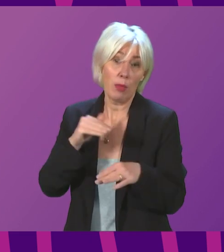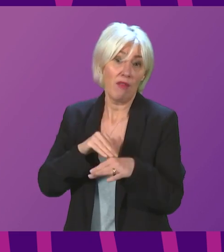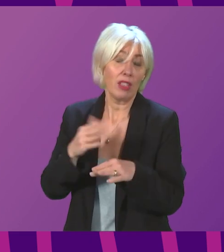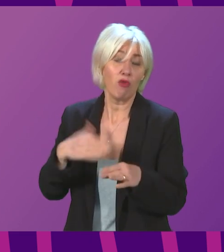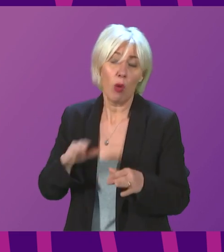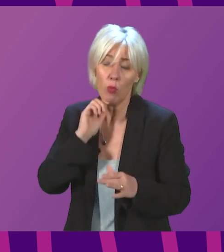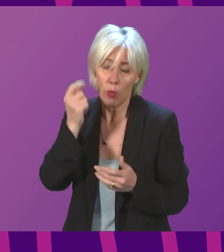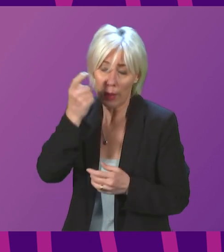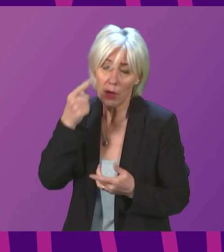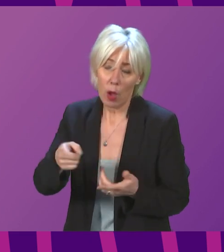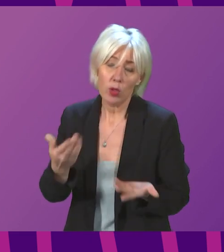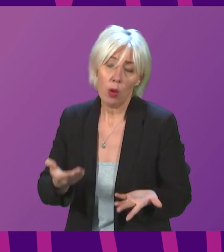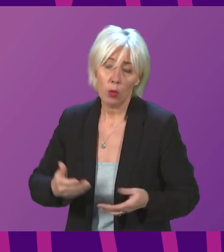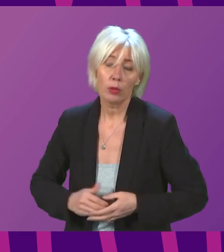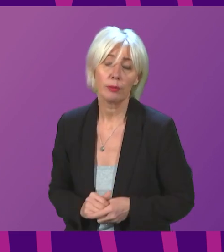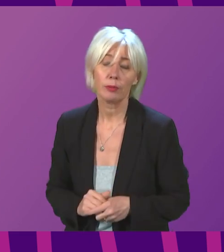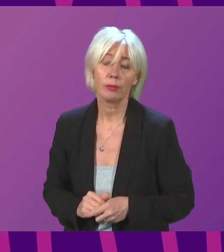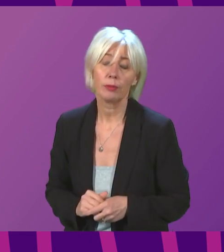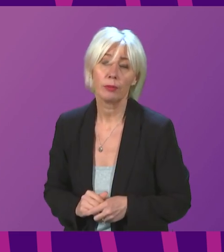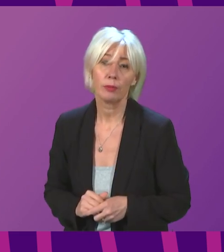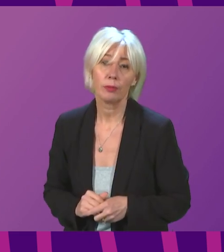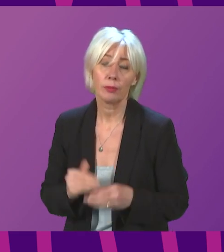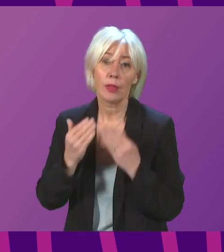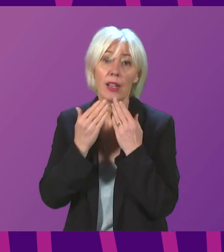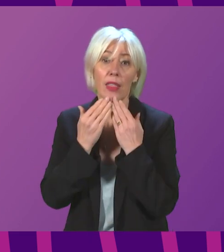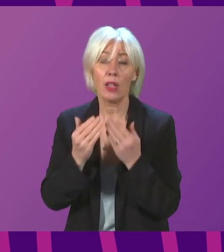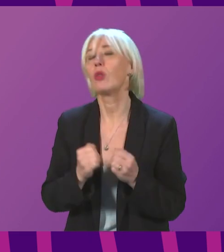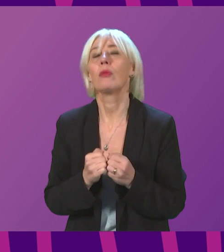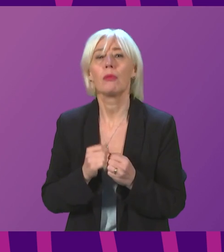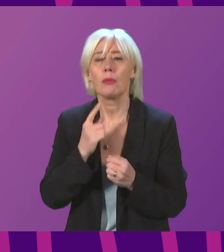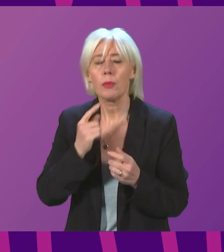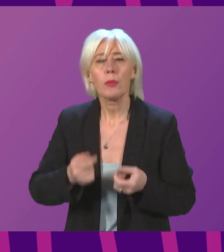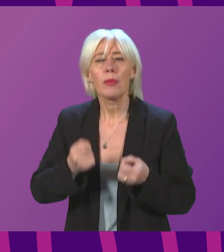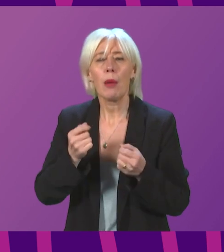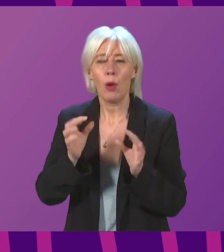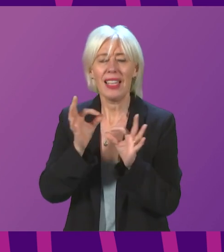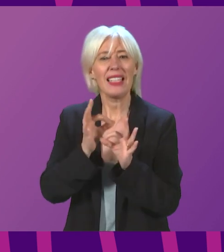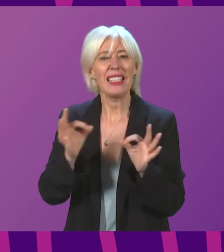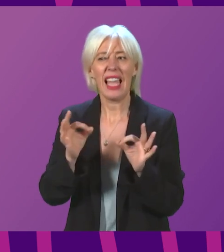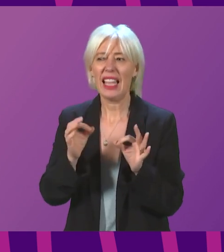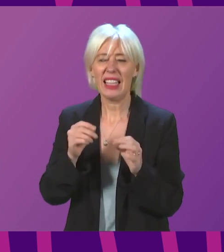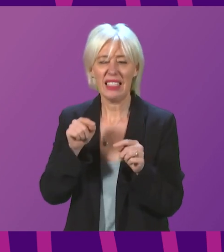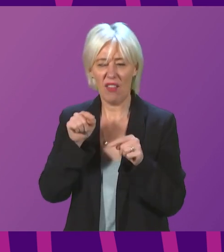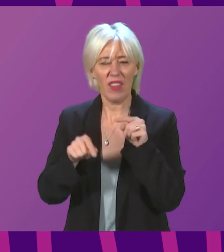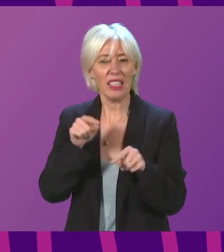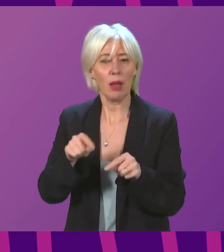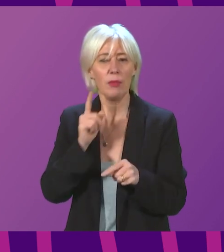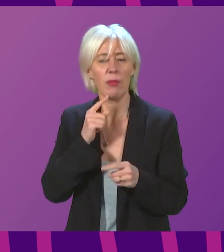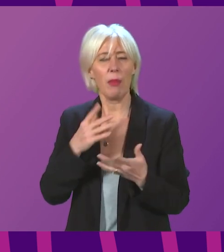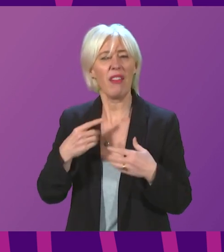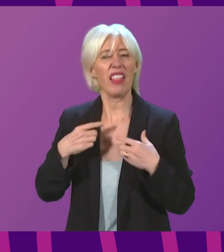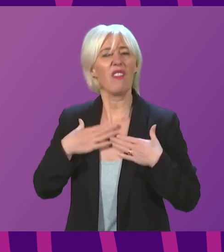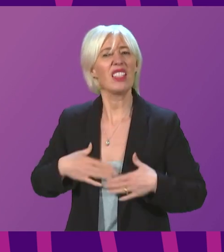Jamie Green. Thank you, presenting officer. I recently raised the plight of the silent victims of COVID, those dying of physical disease.